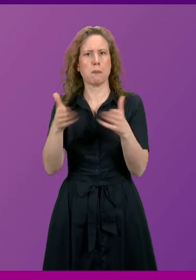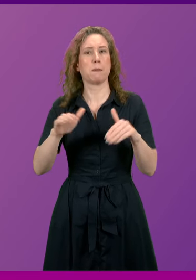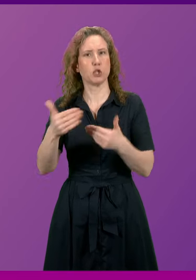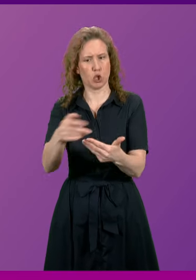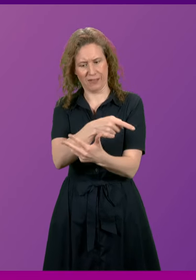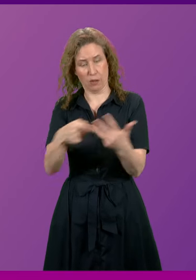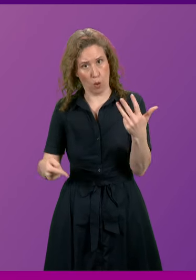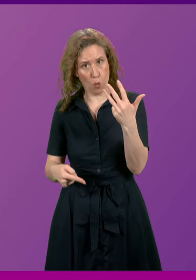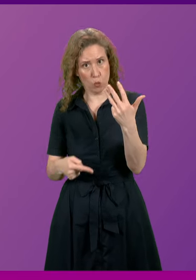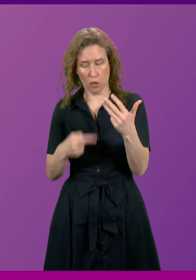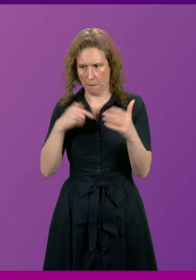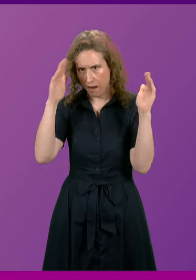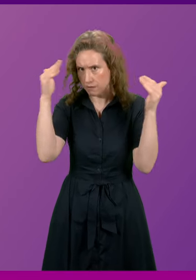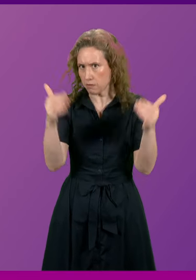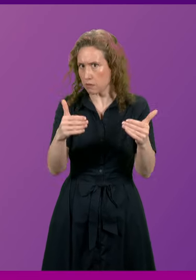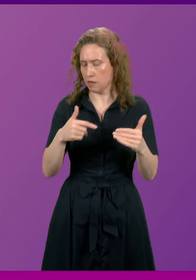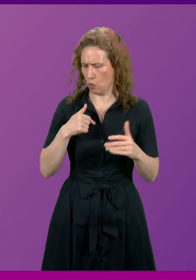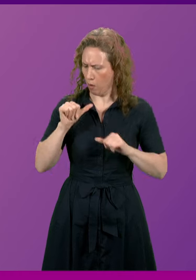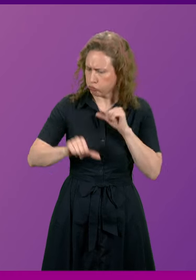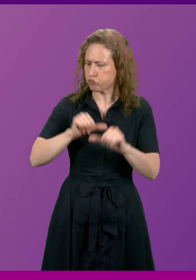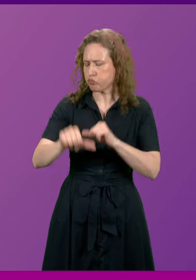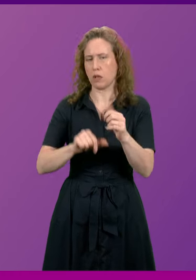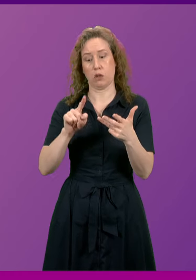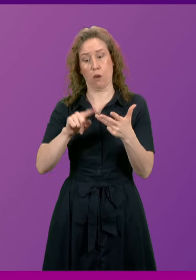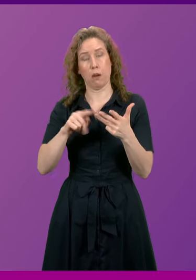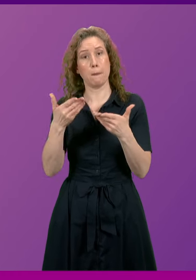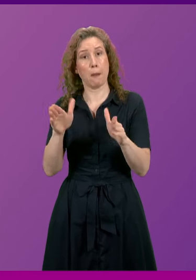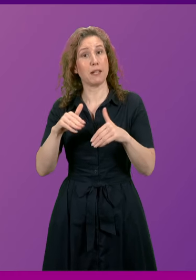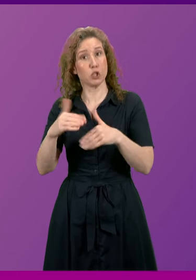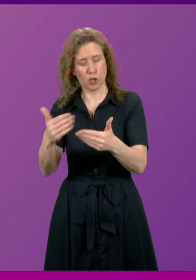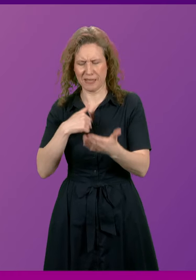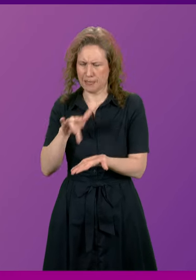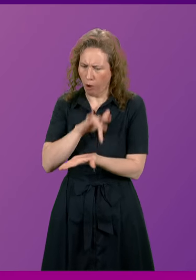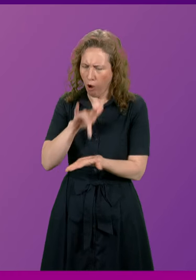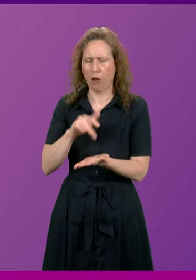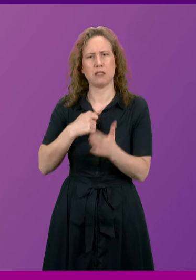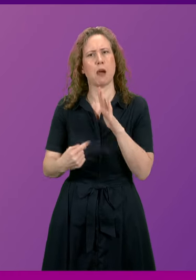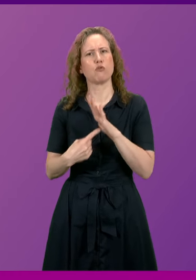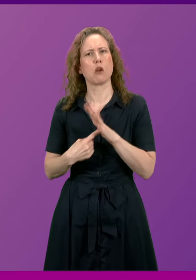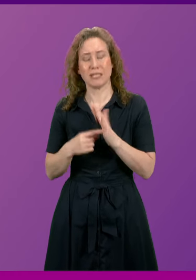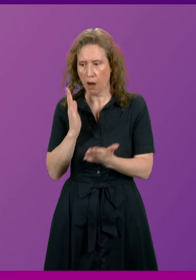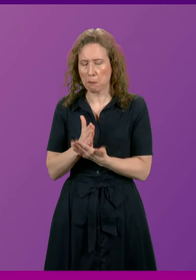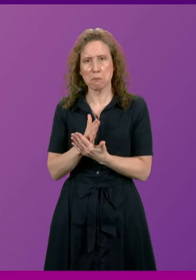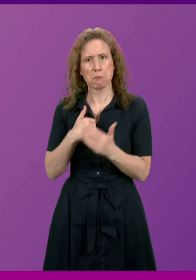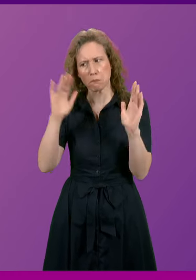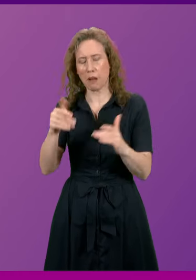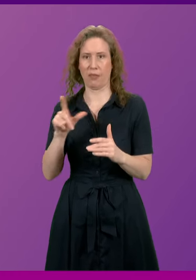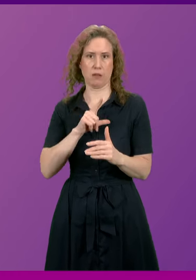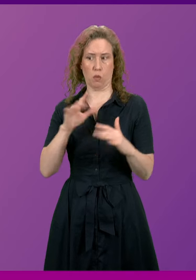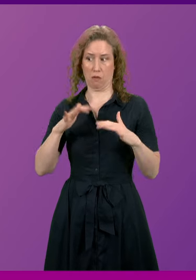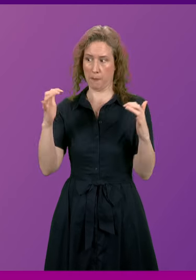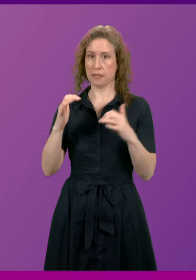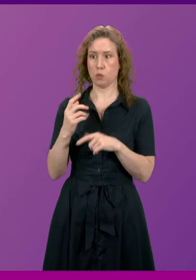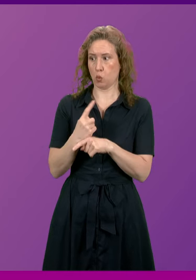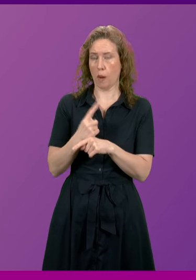developments and progression in our public services will be at the heart of my priorities and they are. That's what the Cabinet was